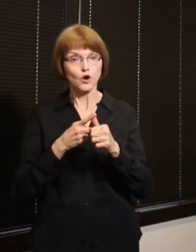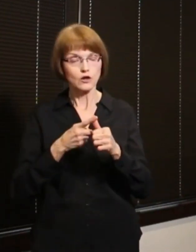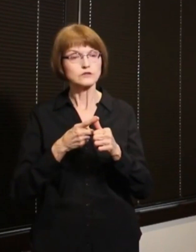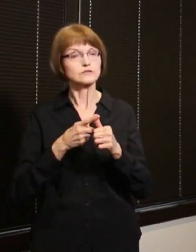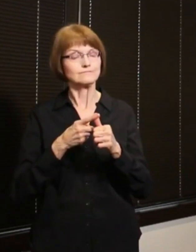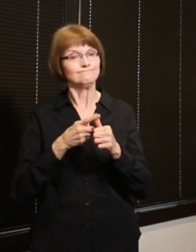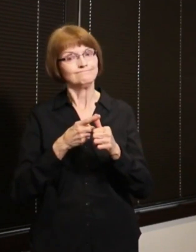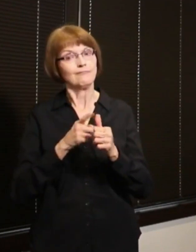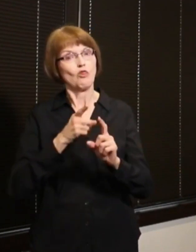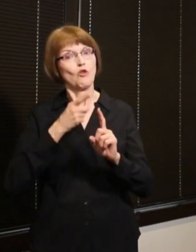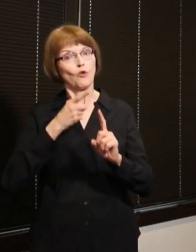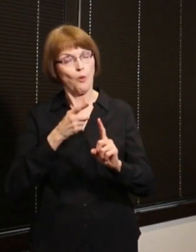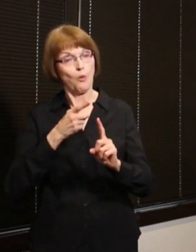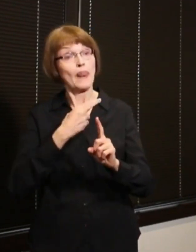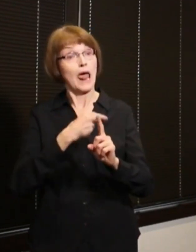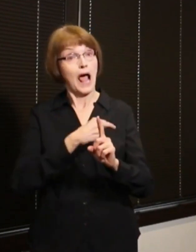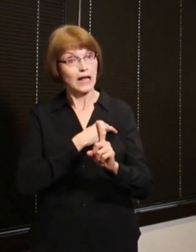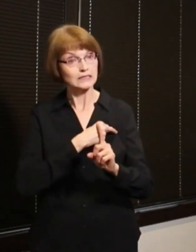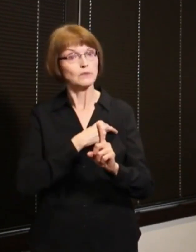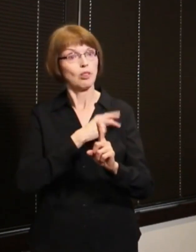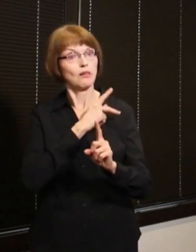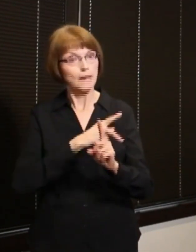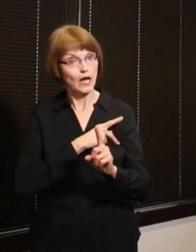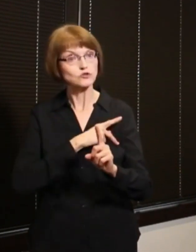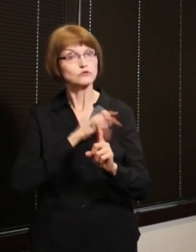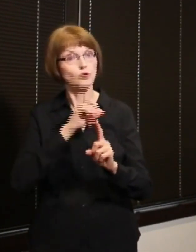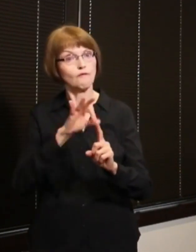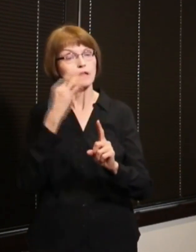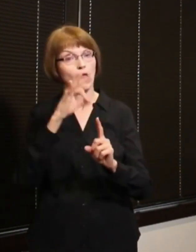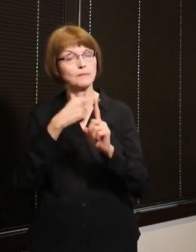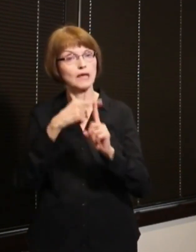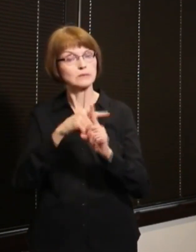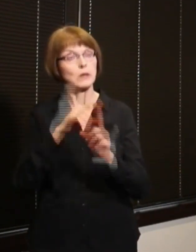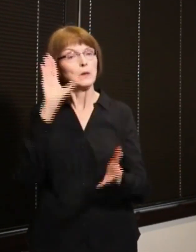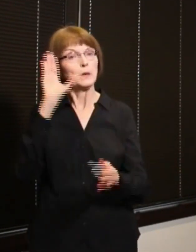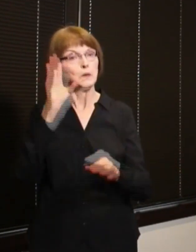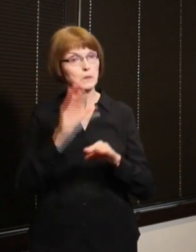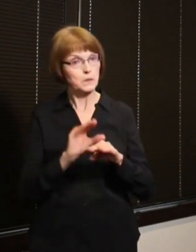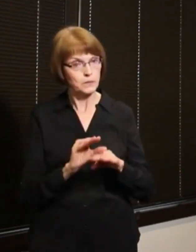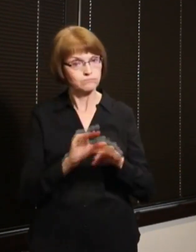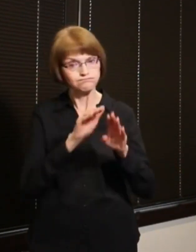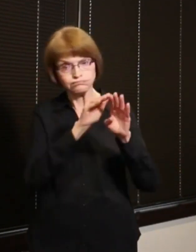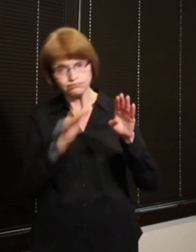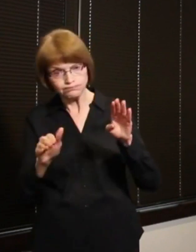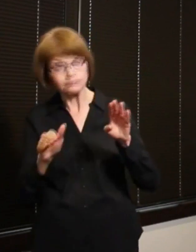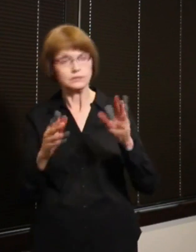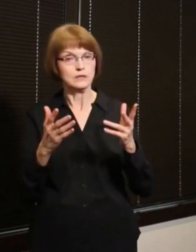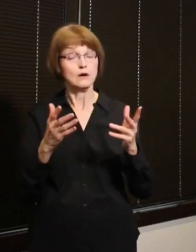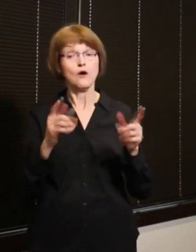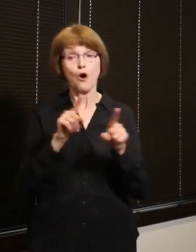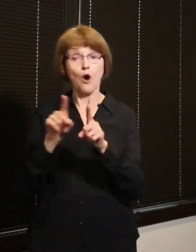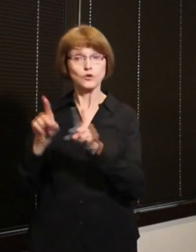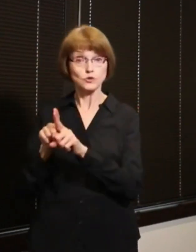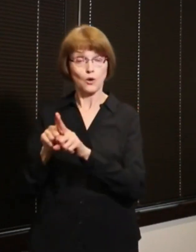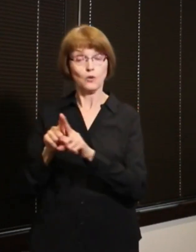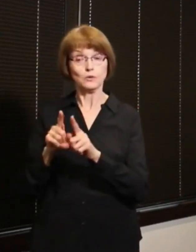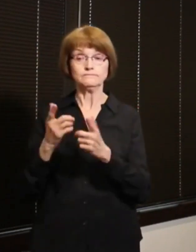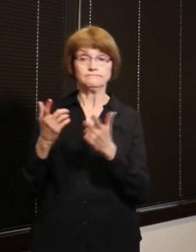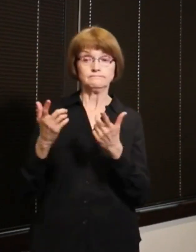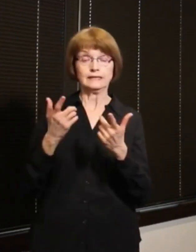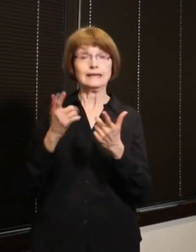at a steady rate as well we want to make sure that our workforce is going to be able to handle